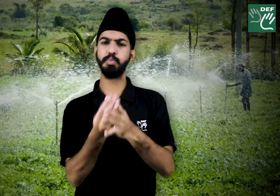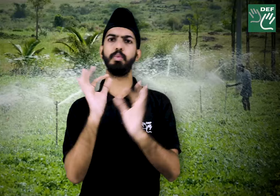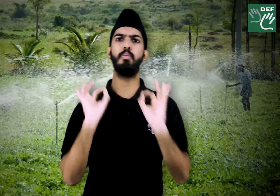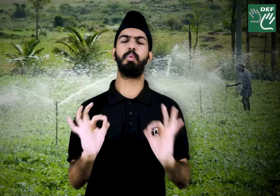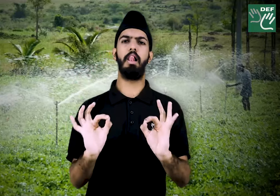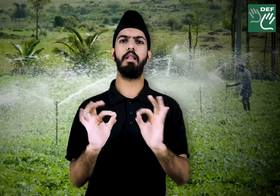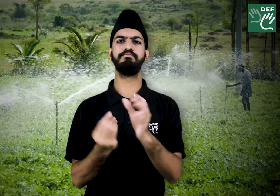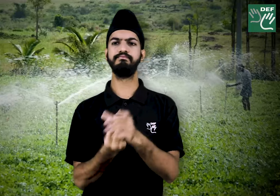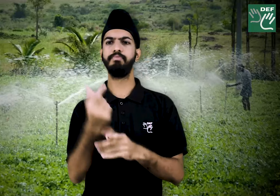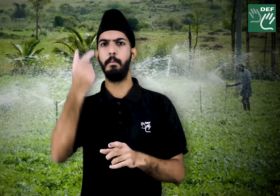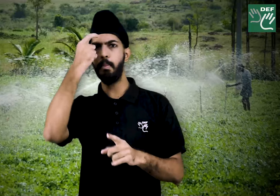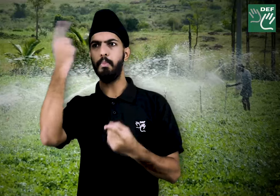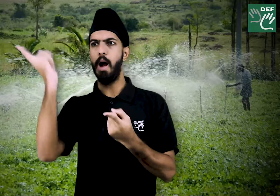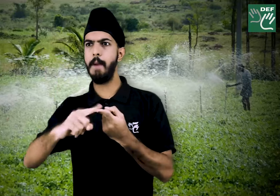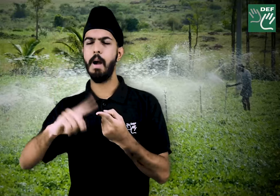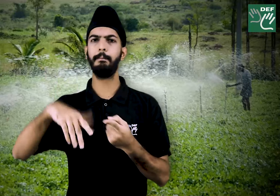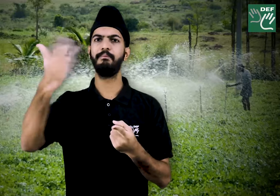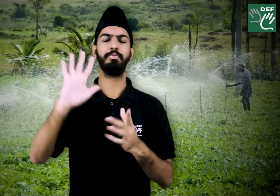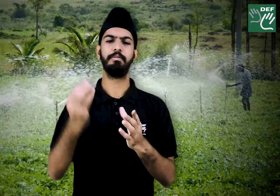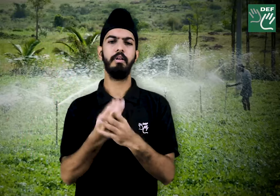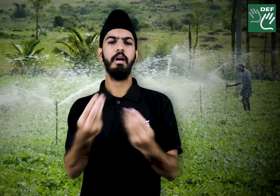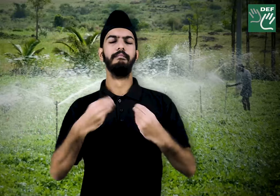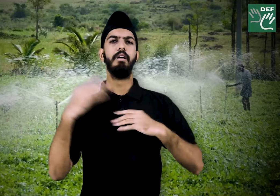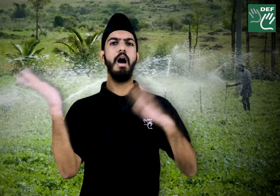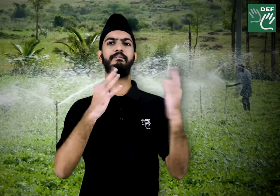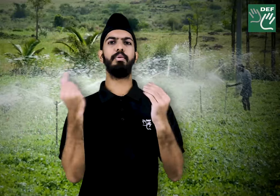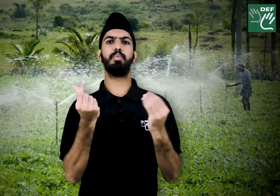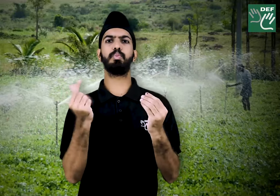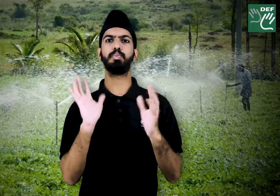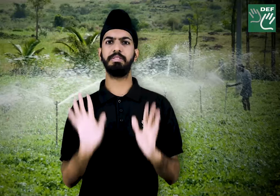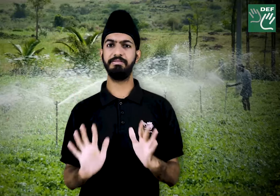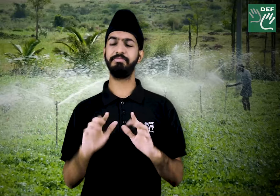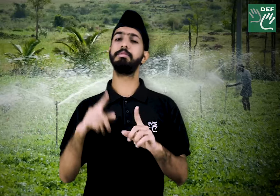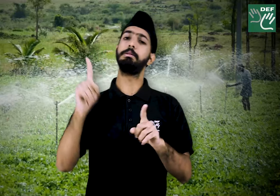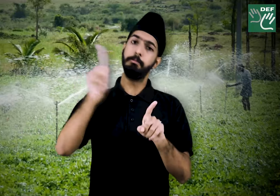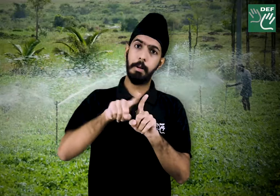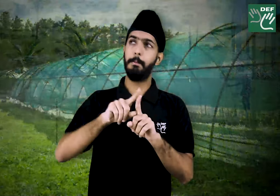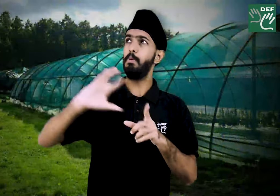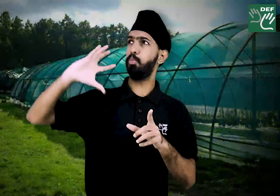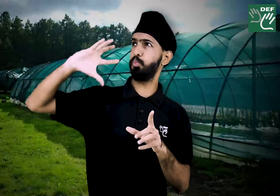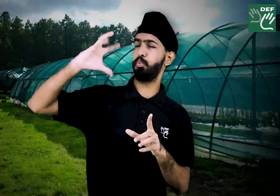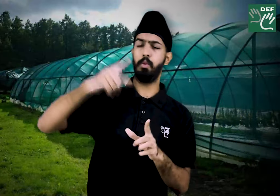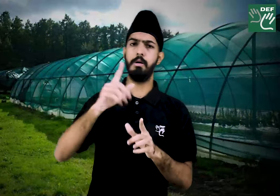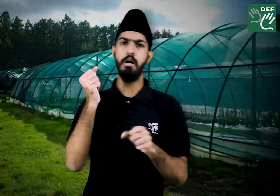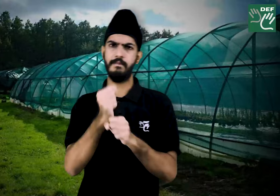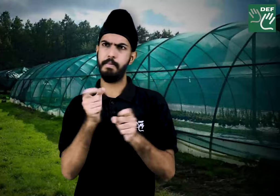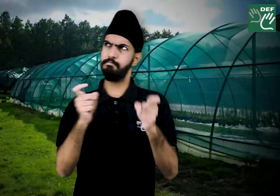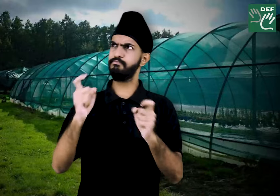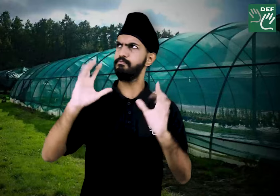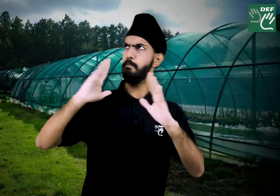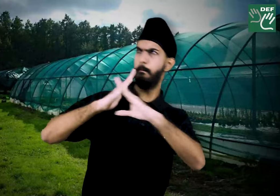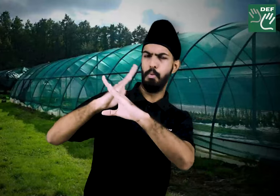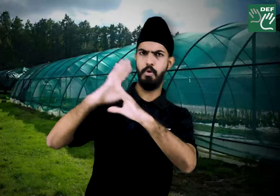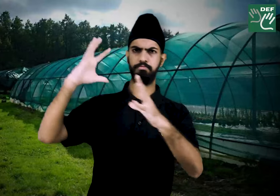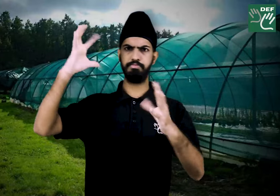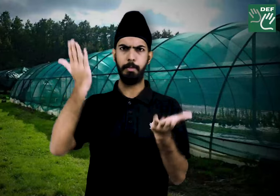crops that can withstand extreme temperatures. These practices aim at controlling the high